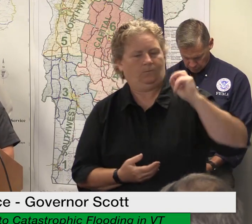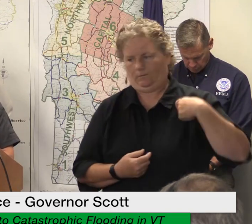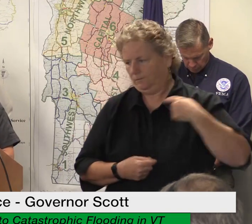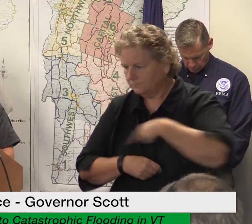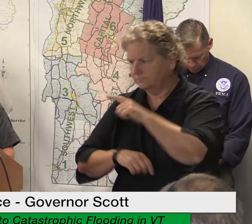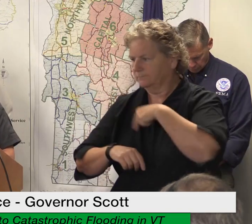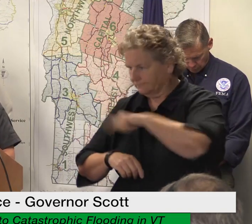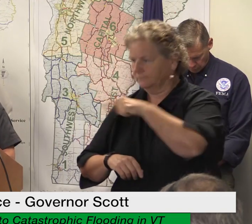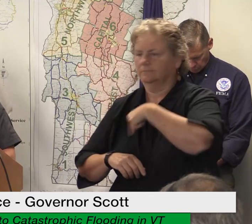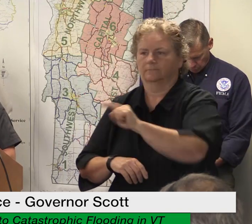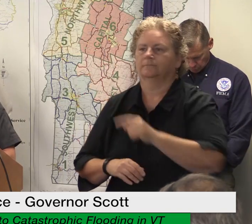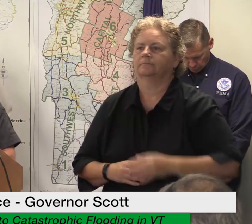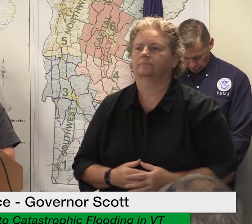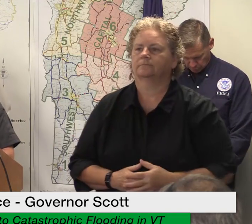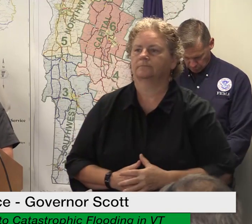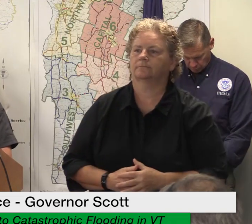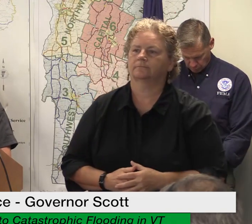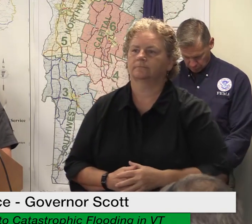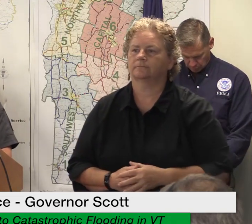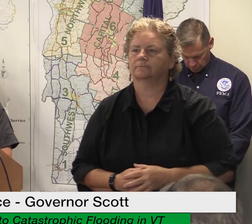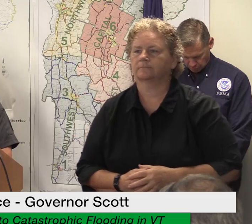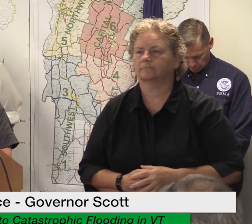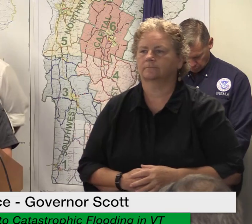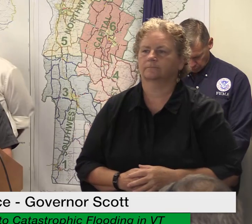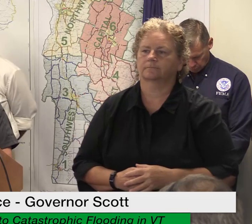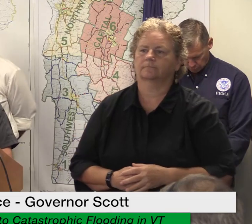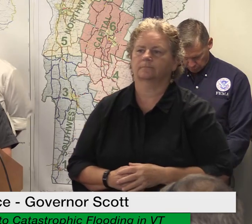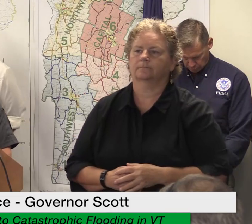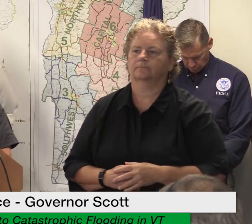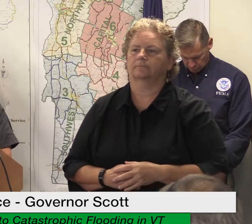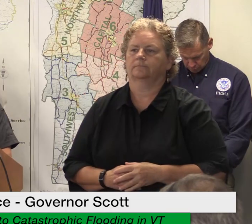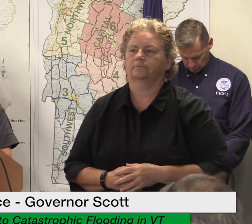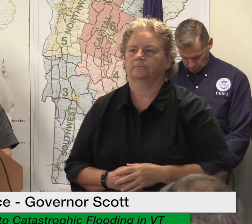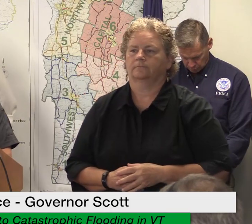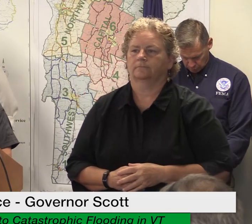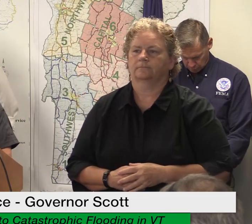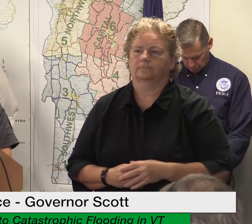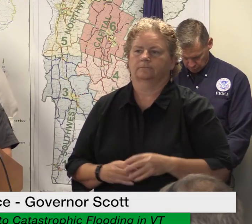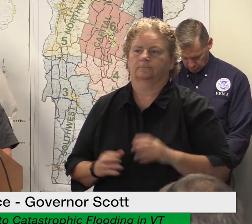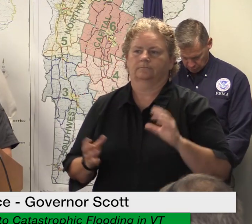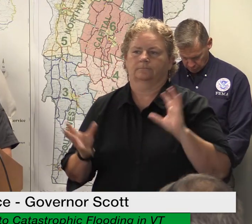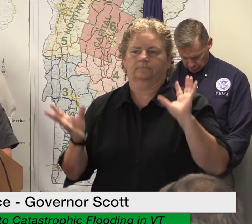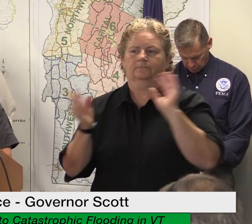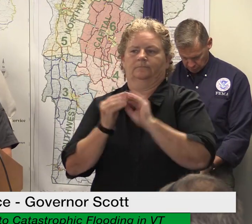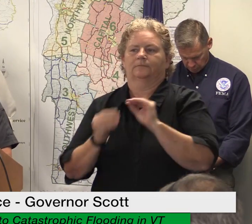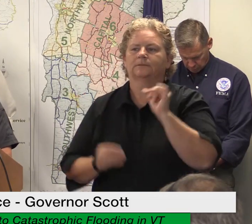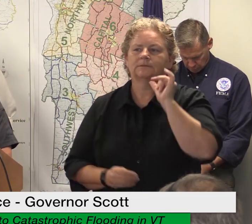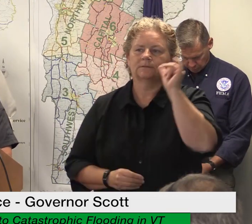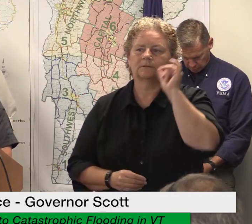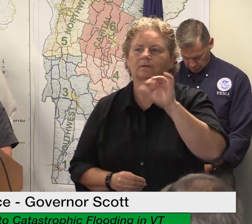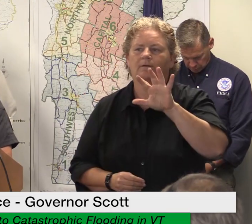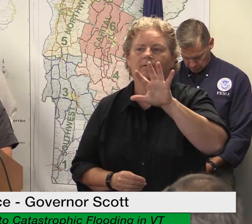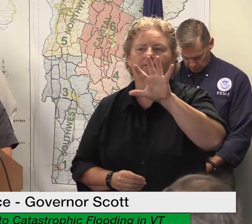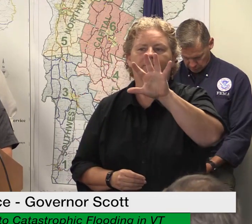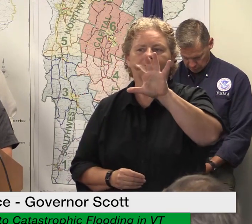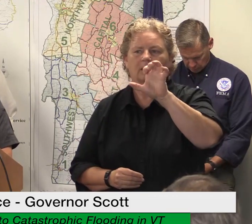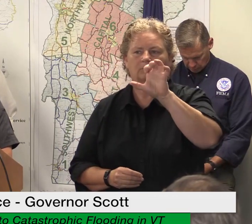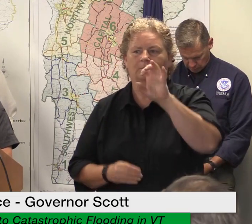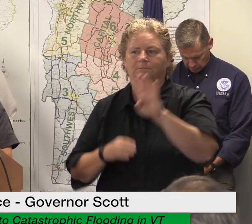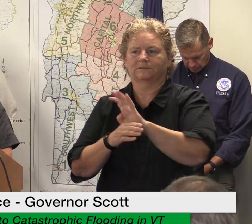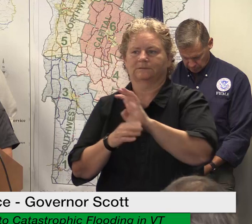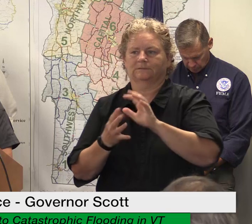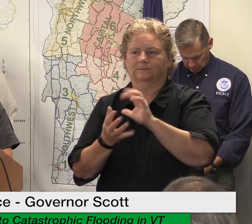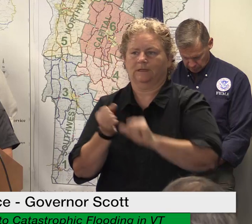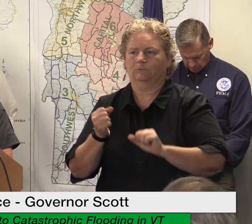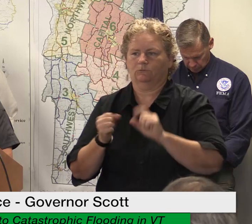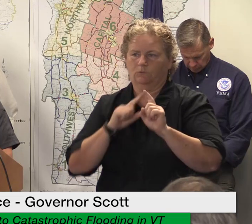business damage reports that were entered into 211 were relayed to the department of economic development they will be hosting